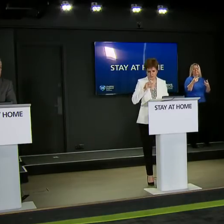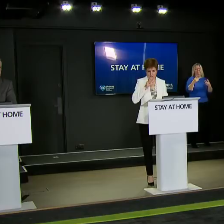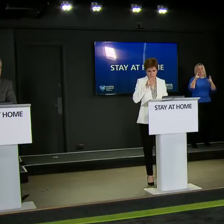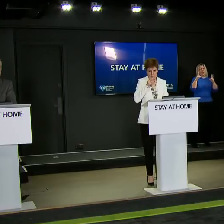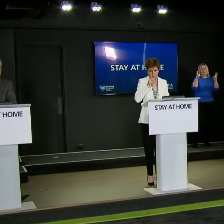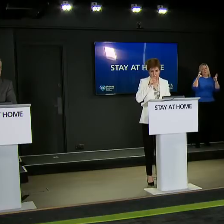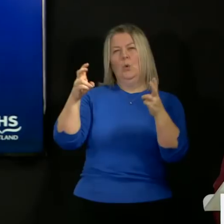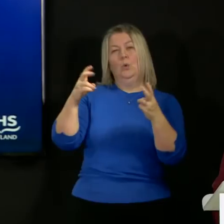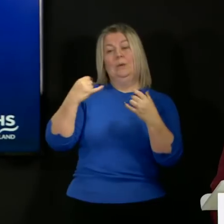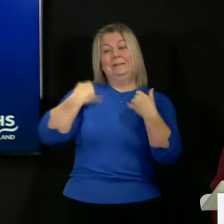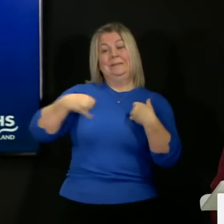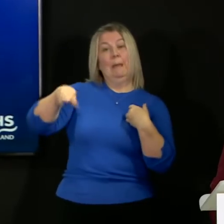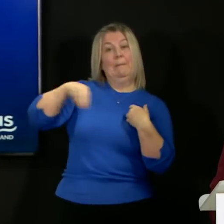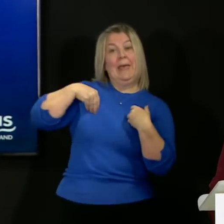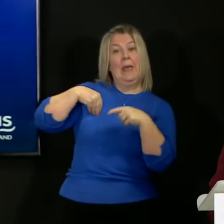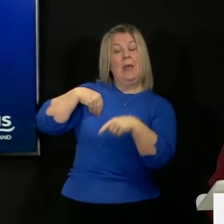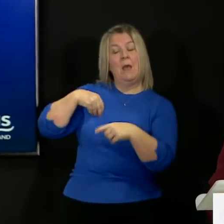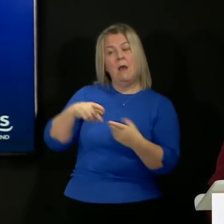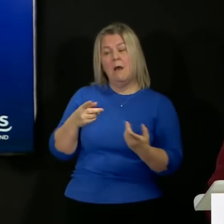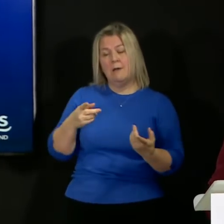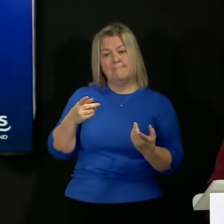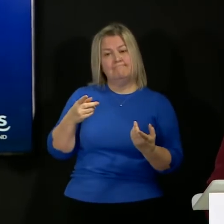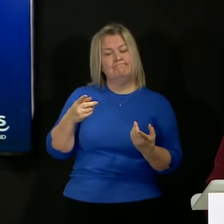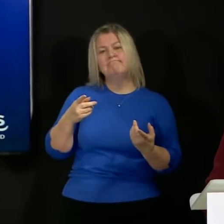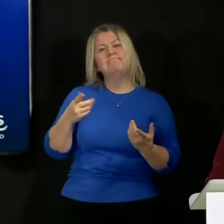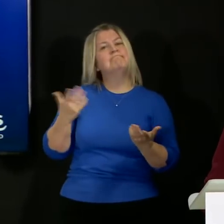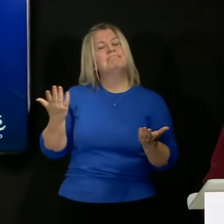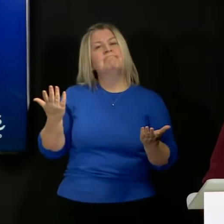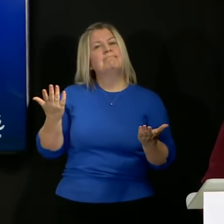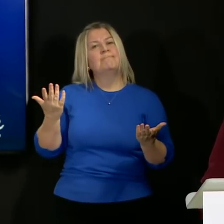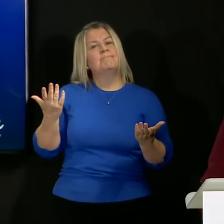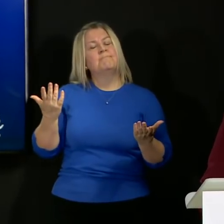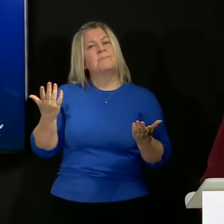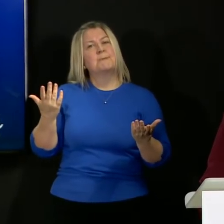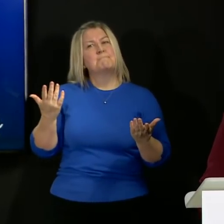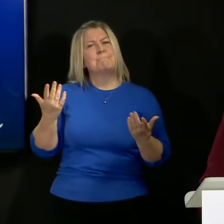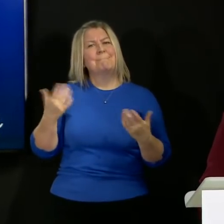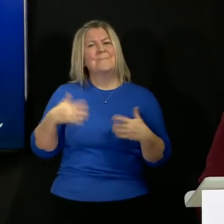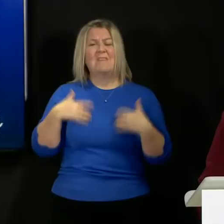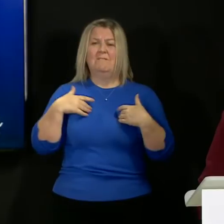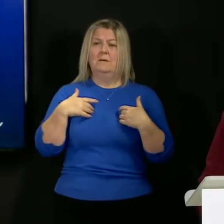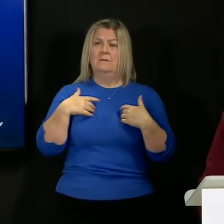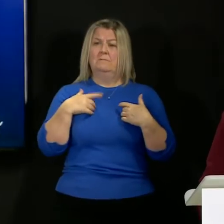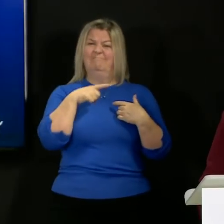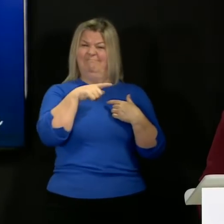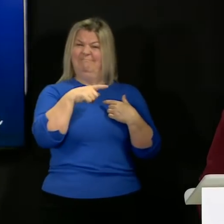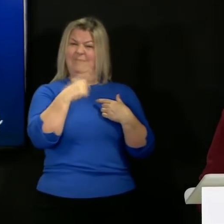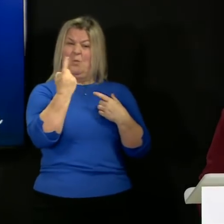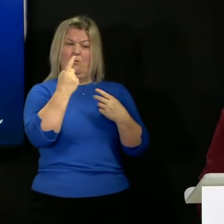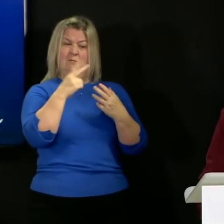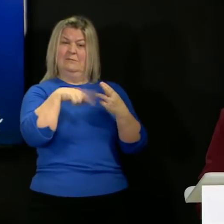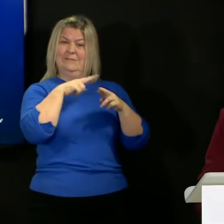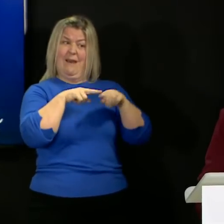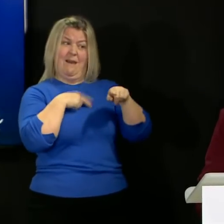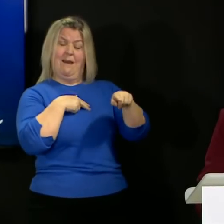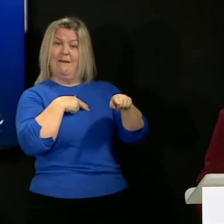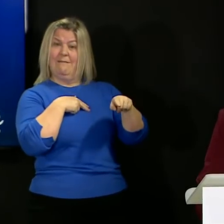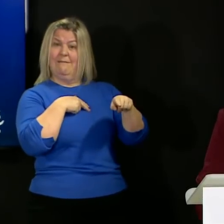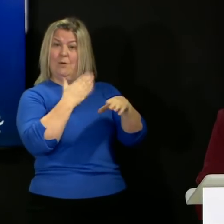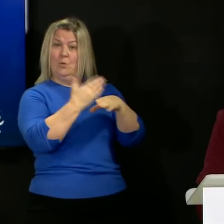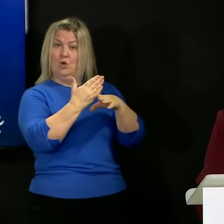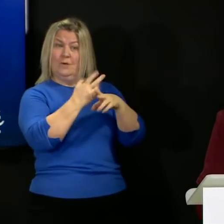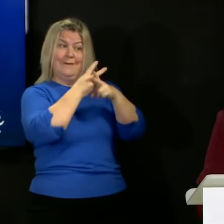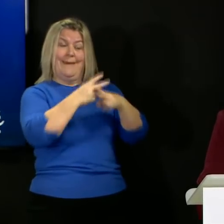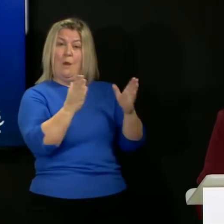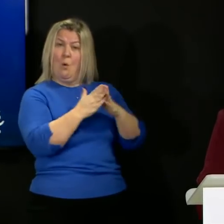this is that I don't think that a care home worker should be afraid to be tested